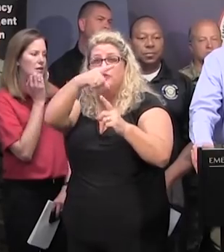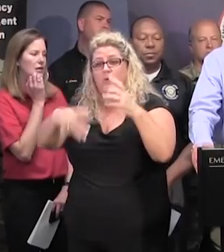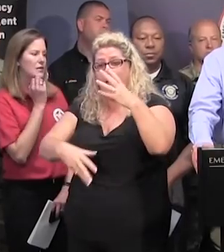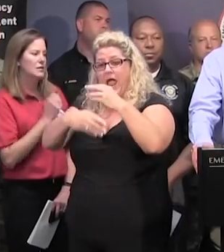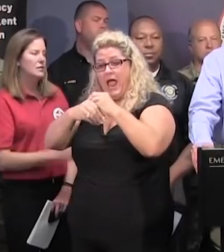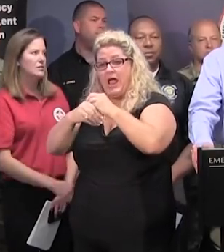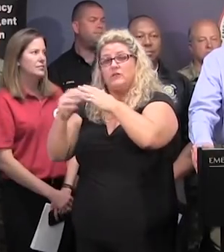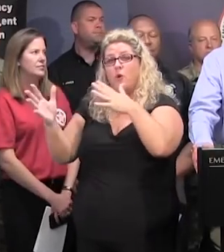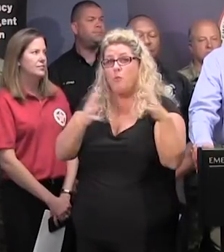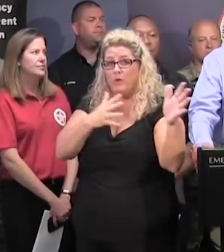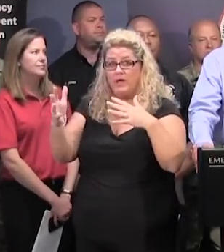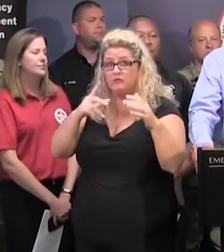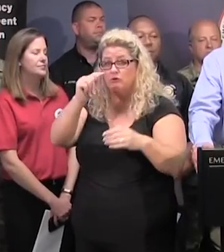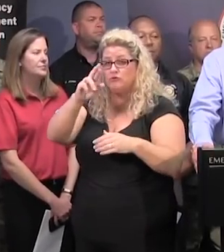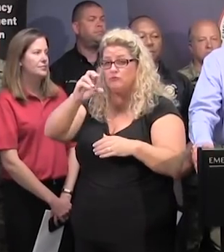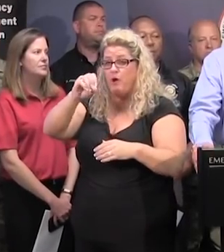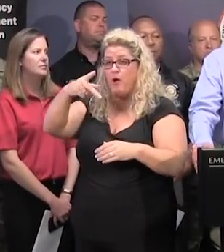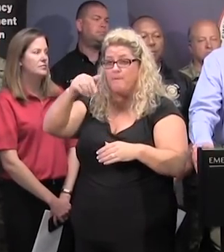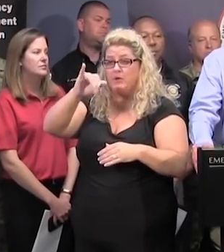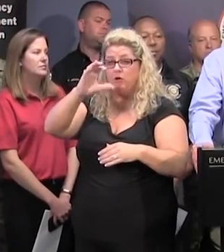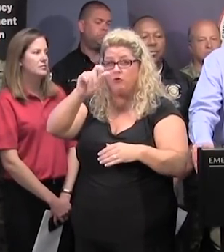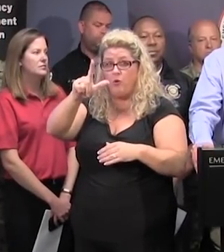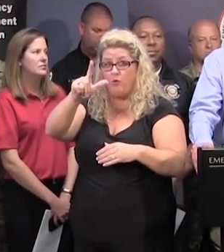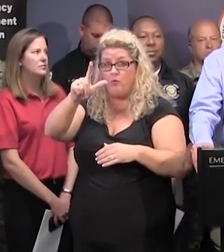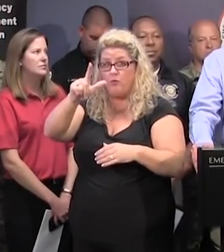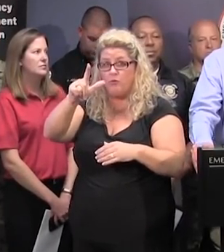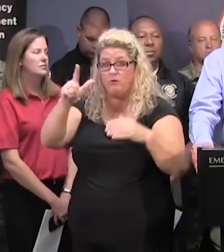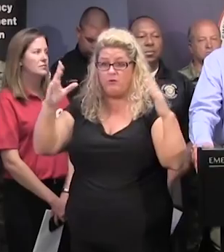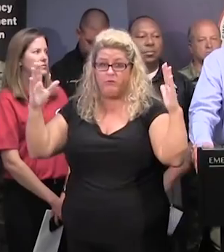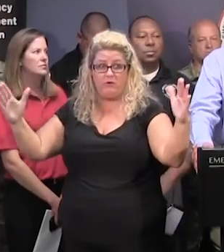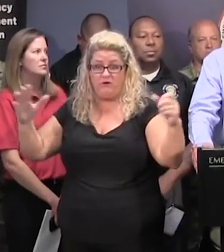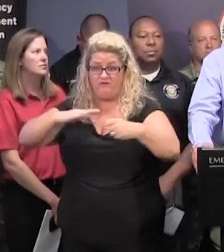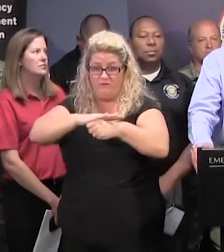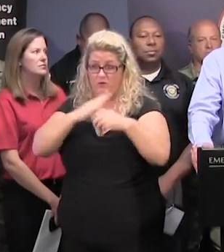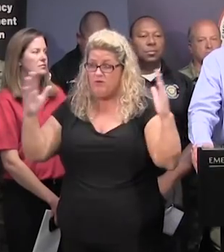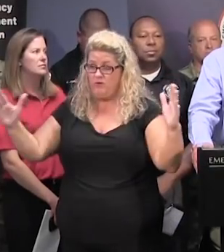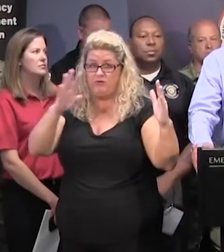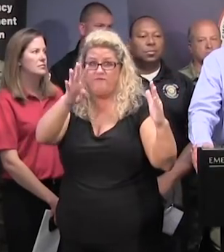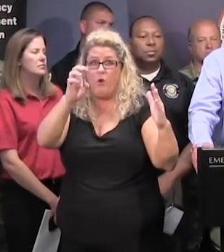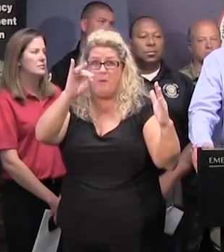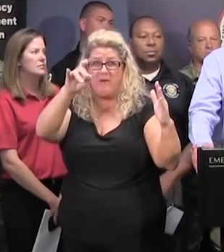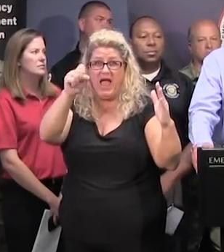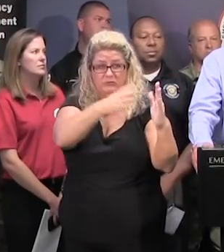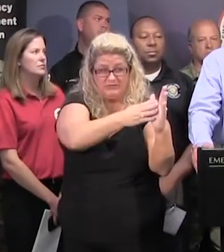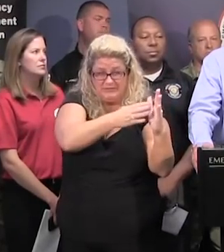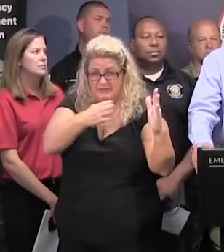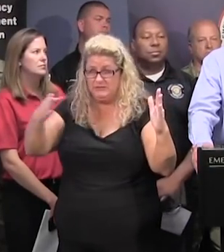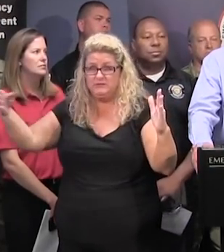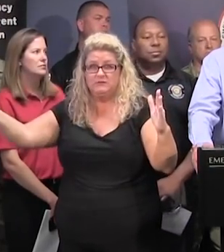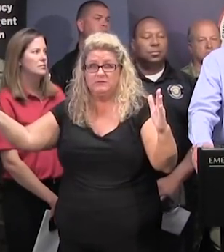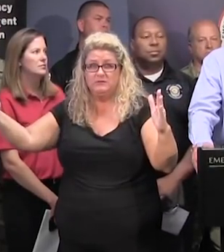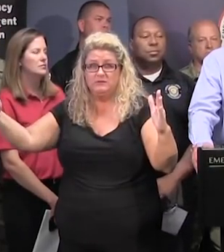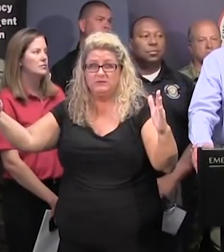and the hurricane winds are almost just under 400 miles wide. And as he